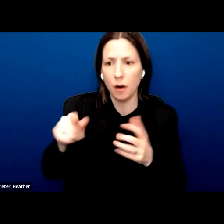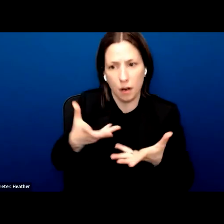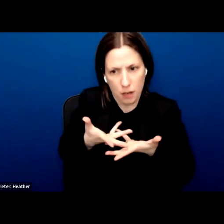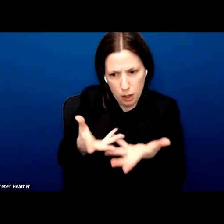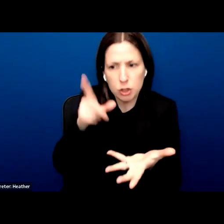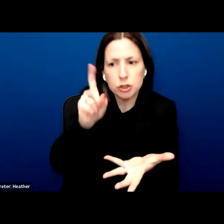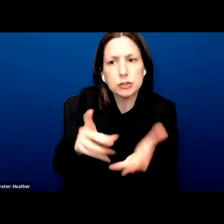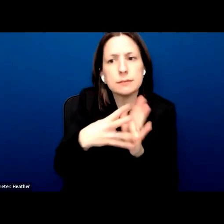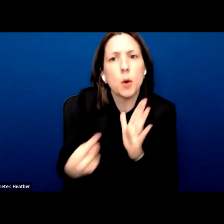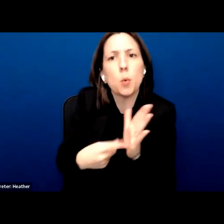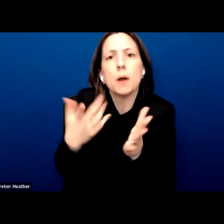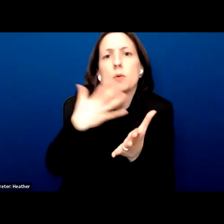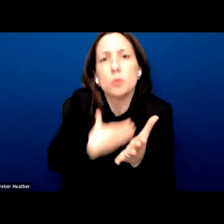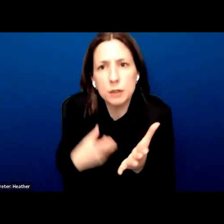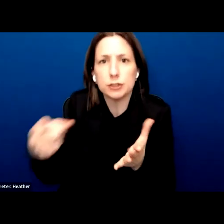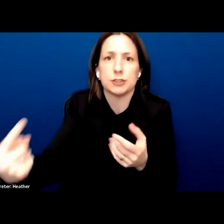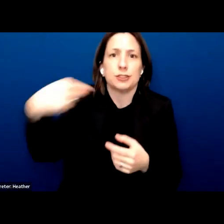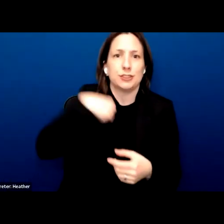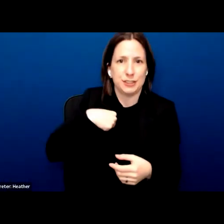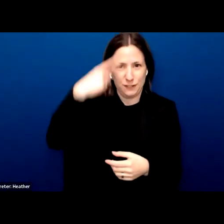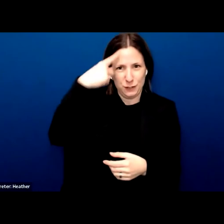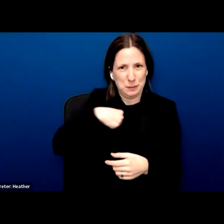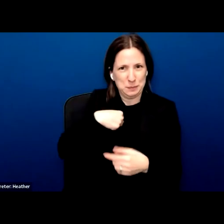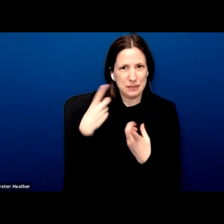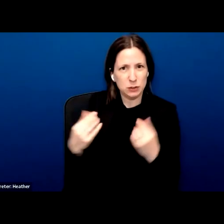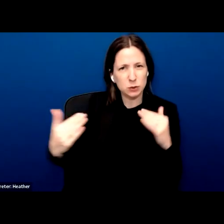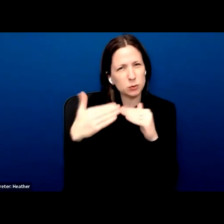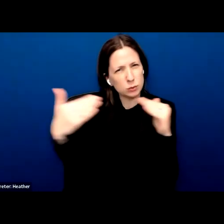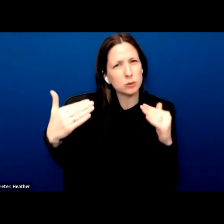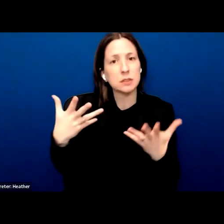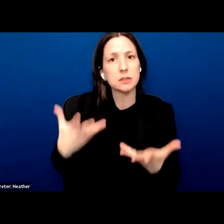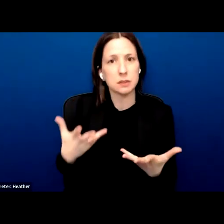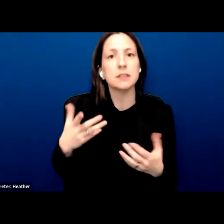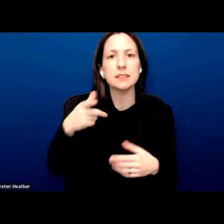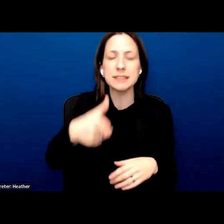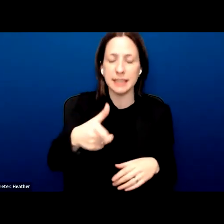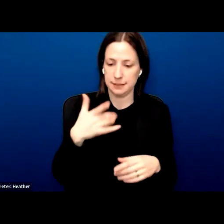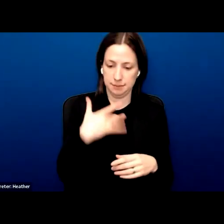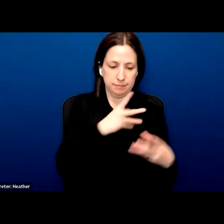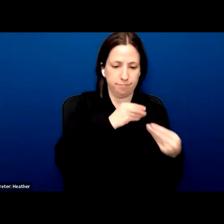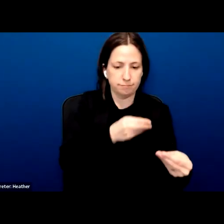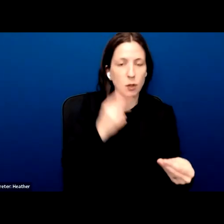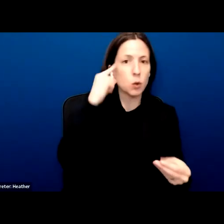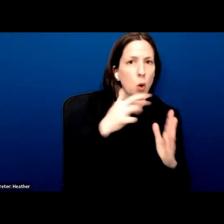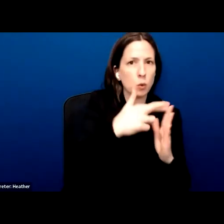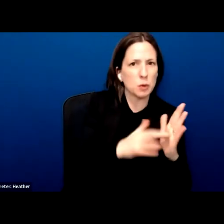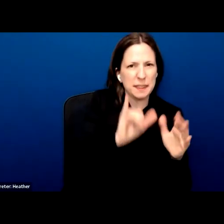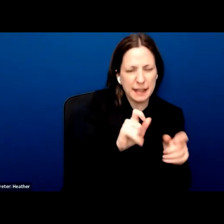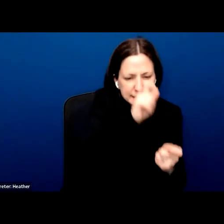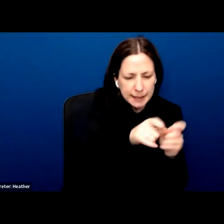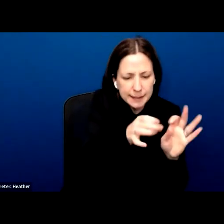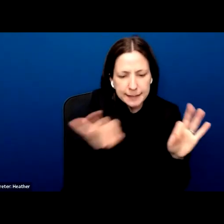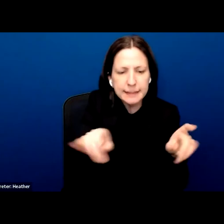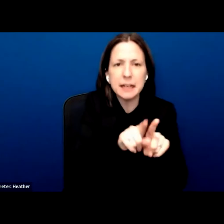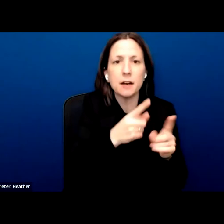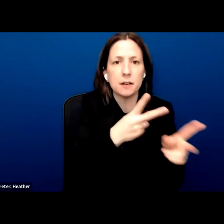quoted to you, that second quote comes from the Christian tradition based on the traditions of Judaism. But each faith tradition